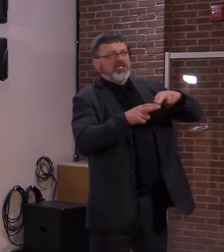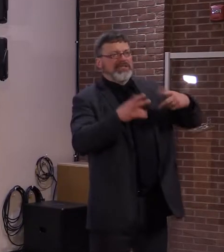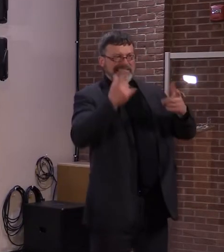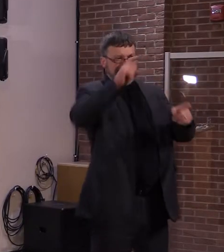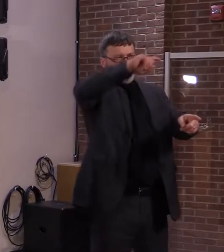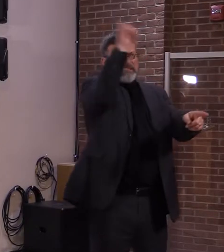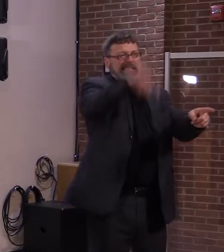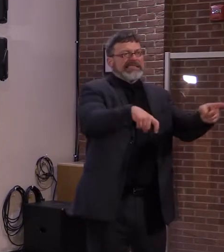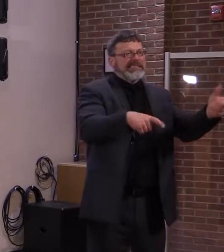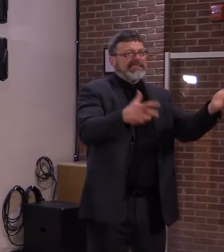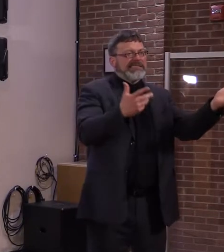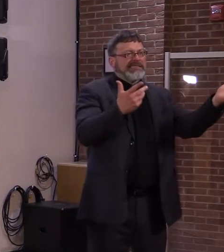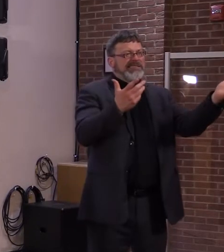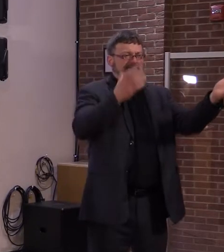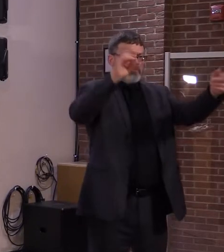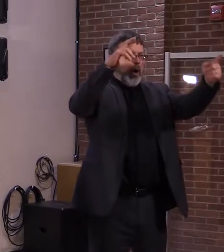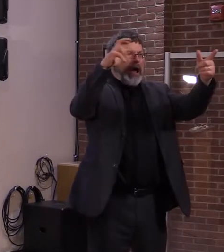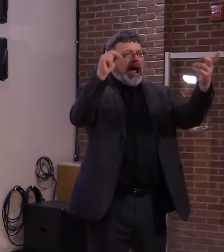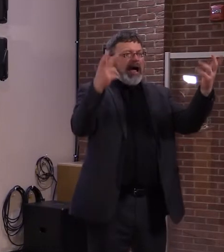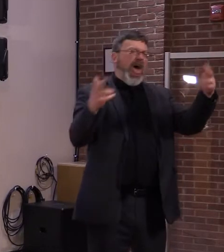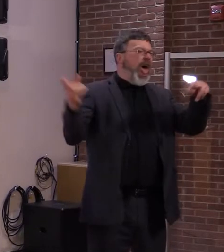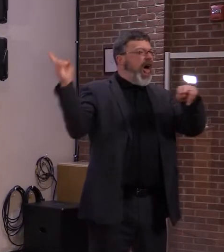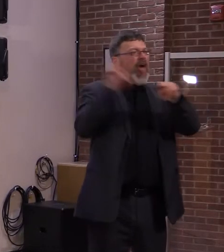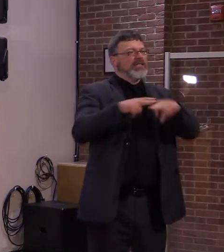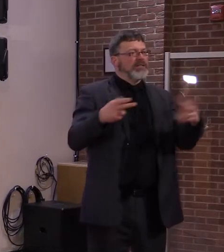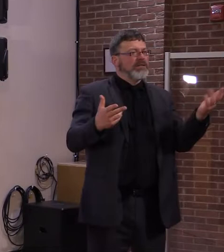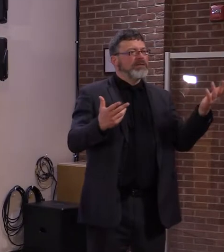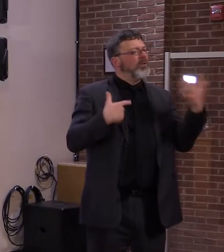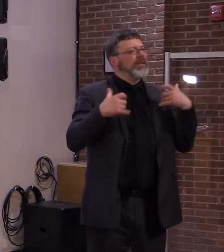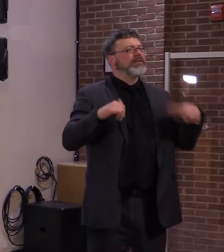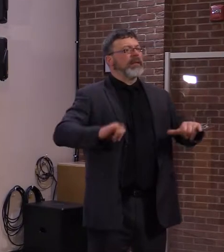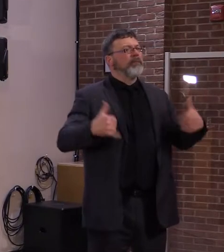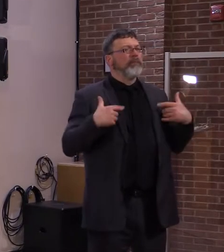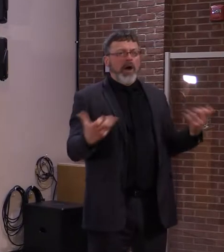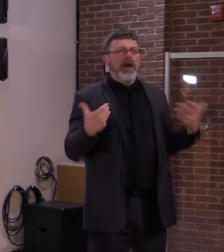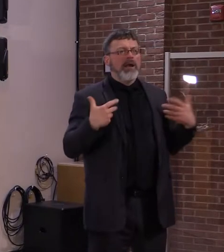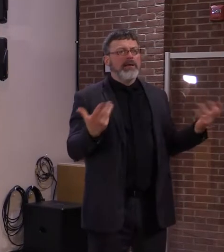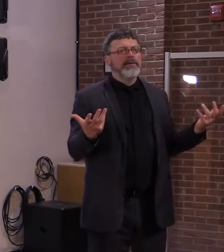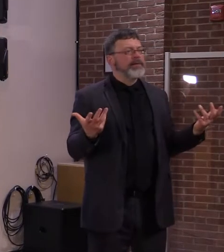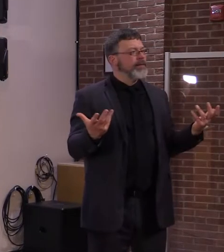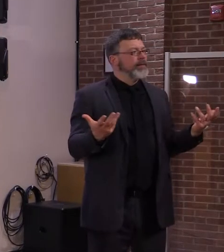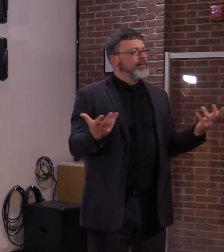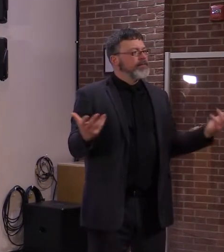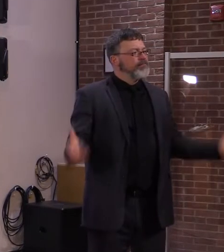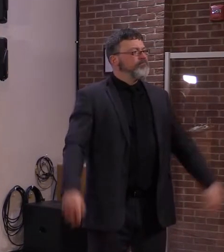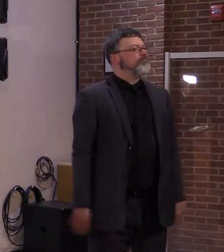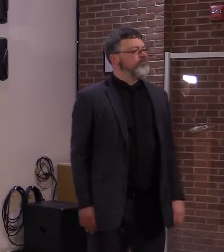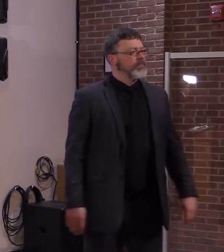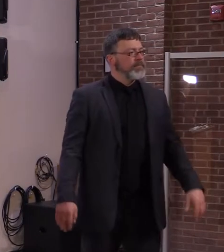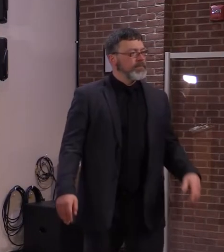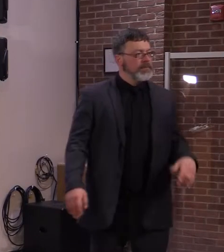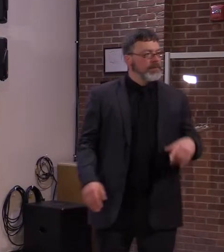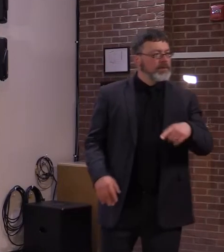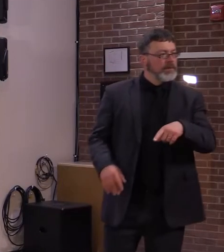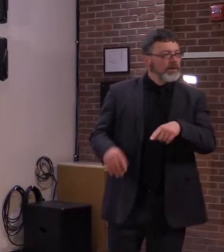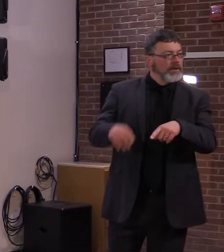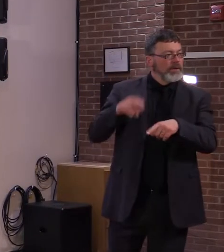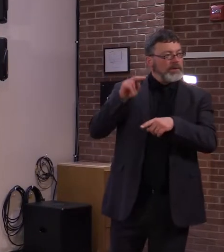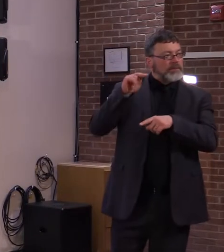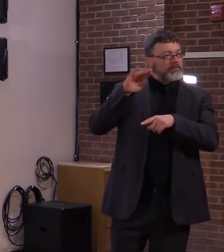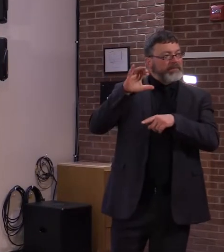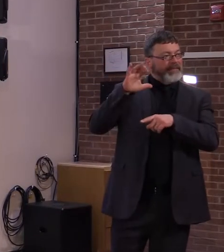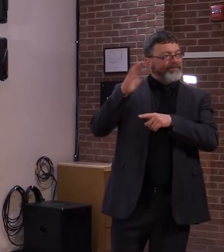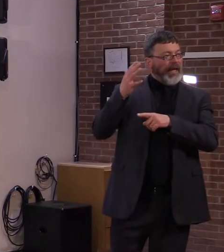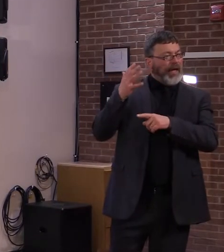Finally, quickly, I imagine that you would have mentioned had the Canada border come up in this morning's conference call, it did not?